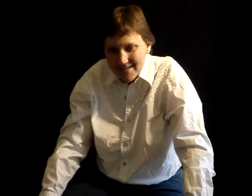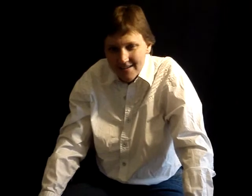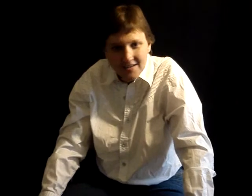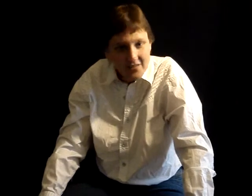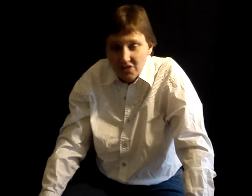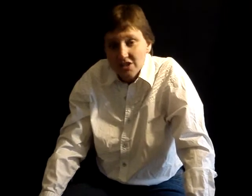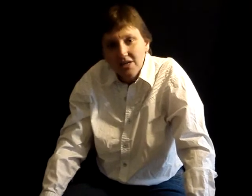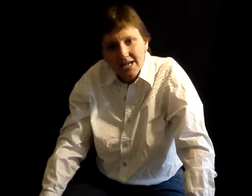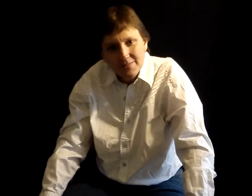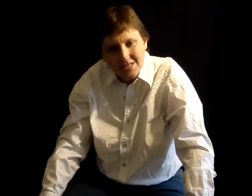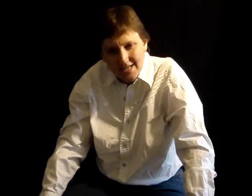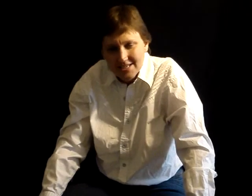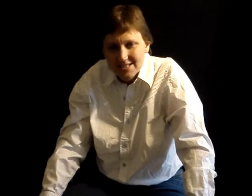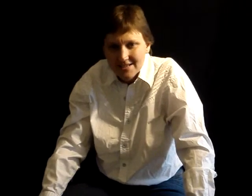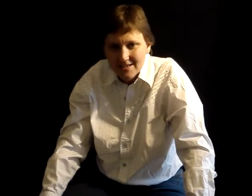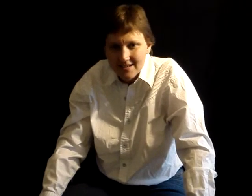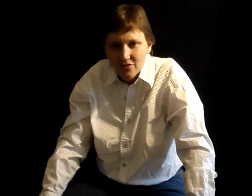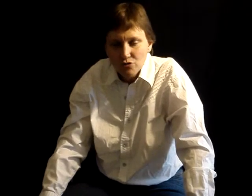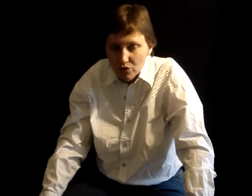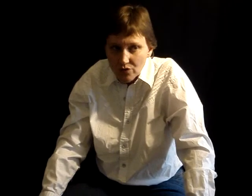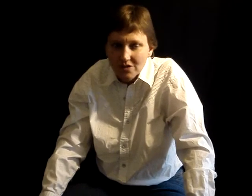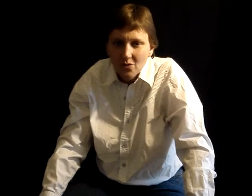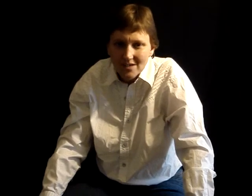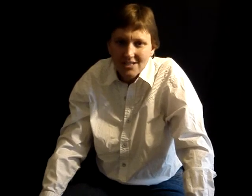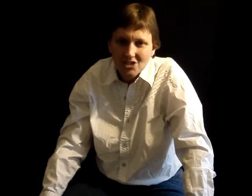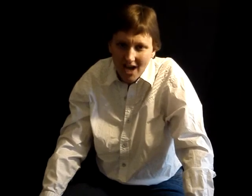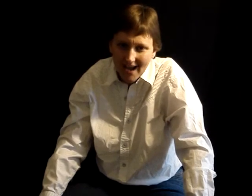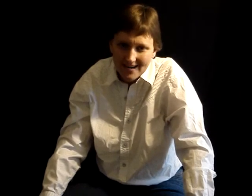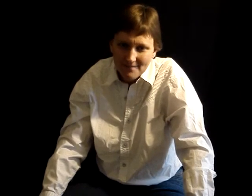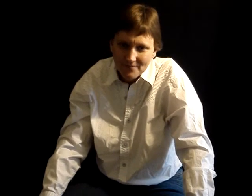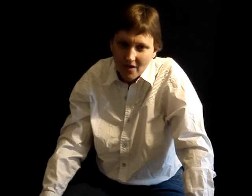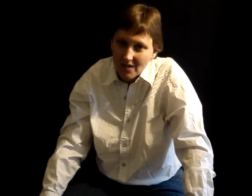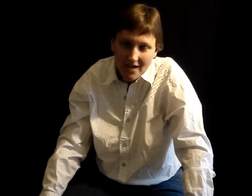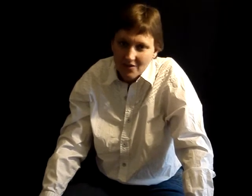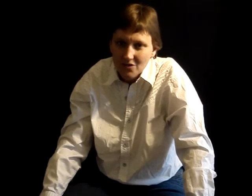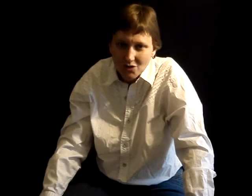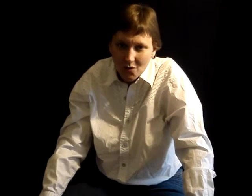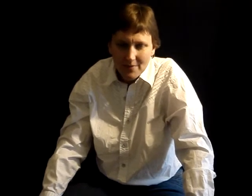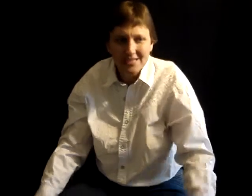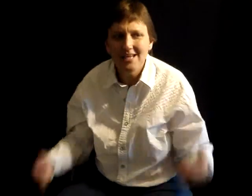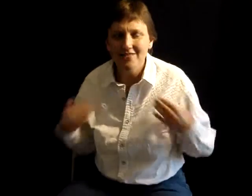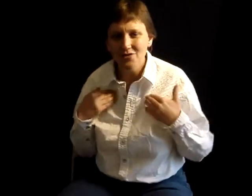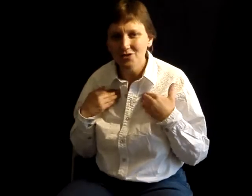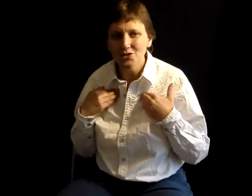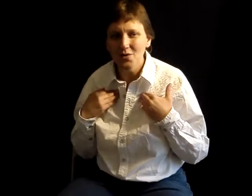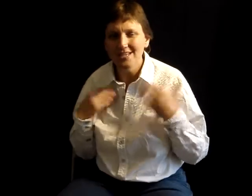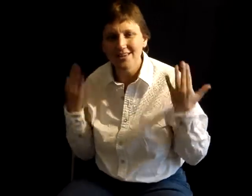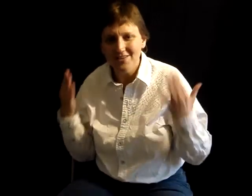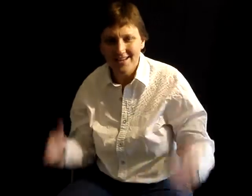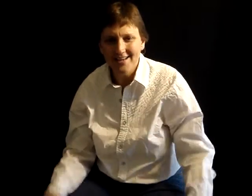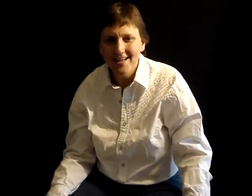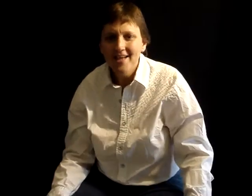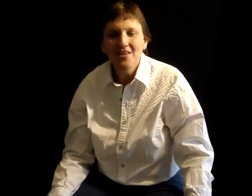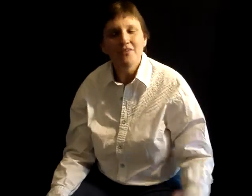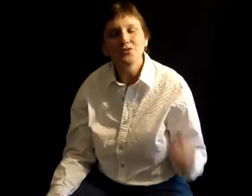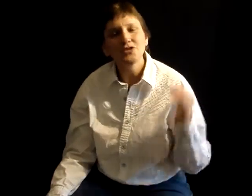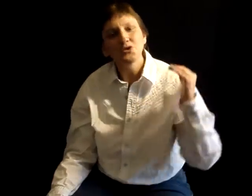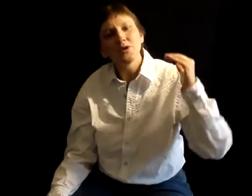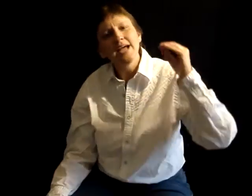they're still going to come to justice. The truth is going to shine on the I.V.U.S. story, because the I.V.U.S. story is everything. The I.V.U.S. story